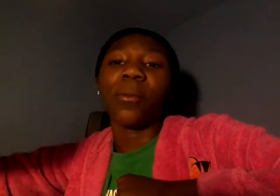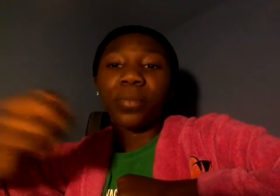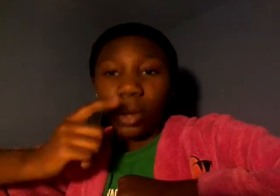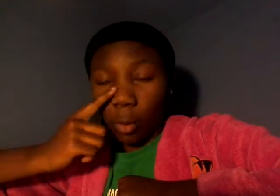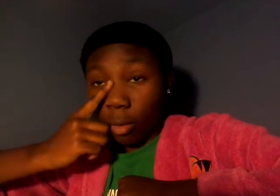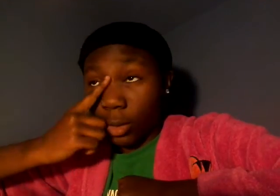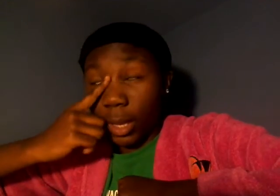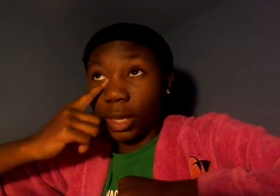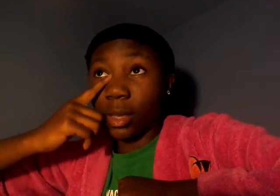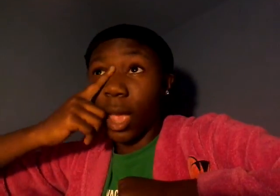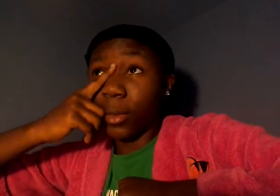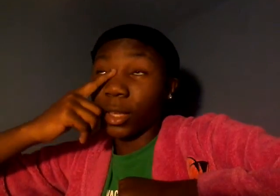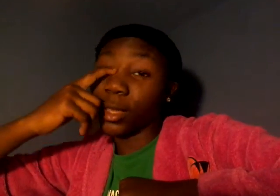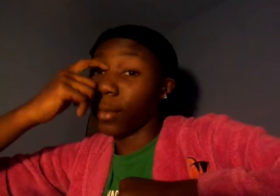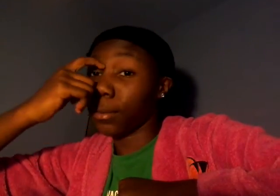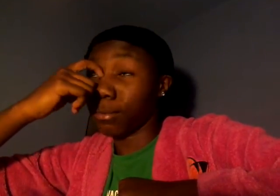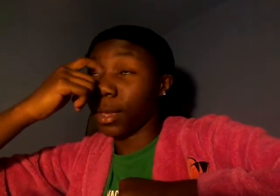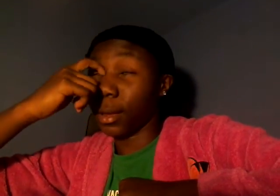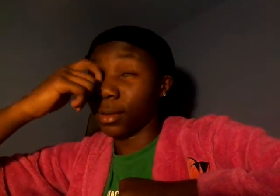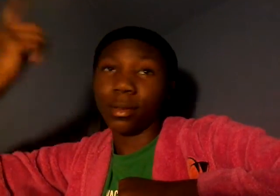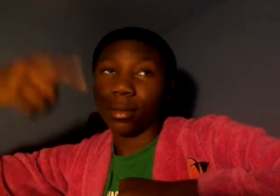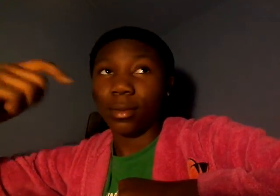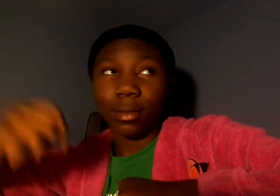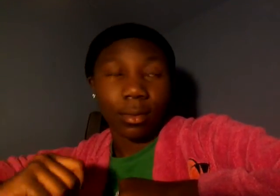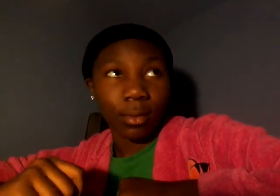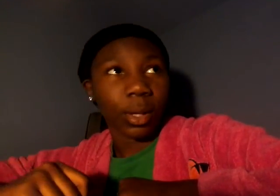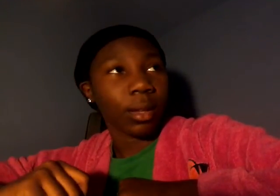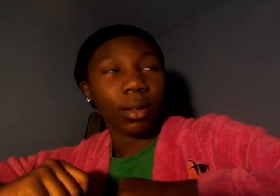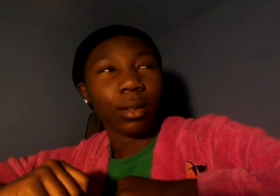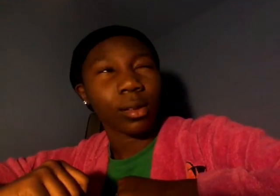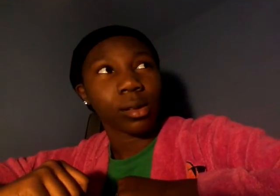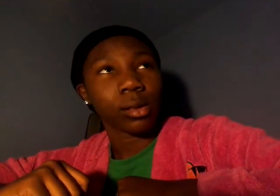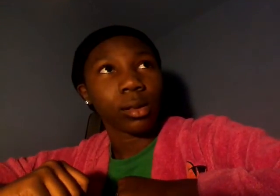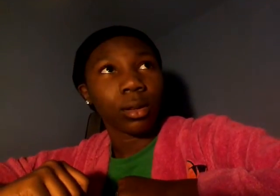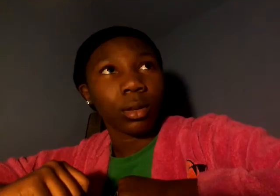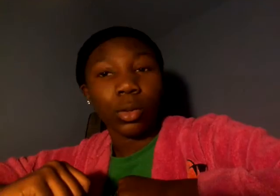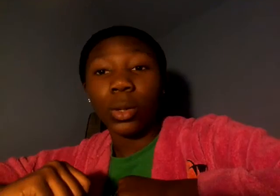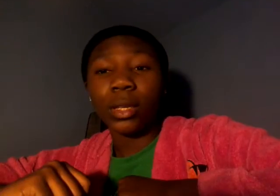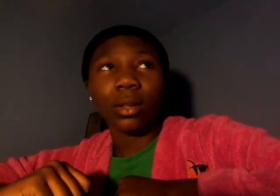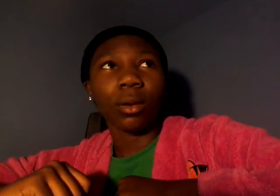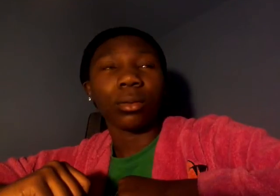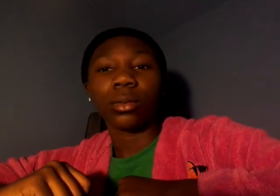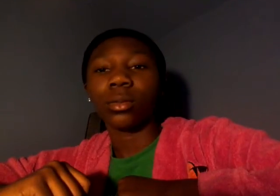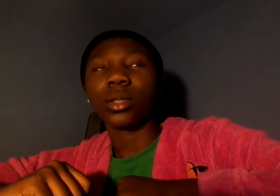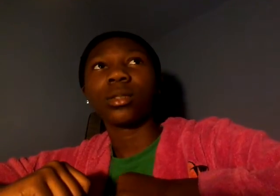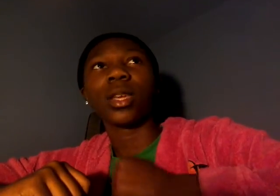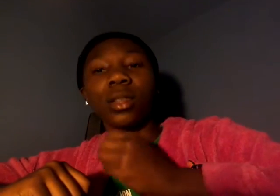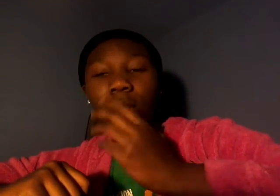what i want to say is happy thanksgiving because what two days ago no it's two days ago i